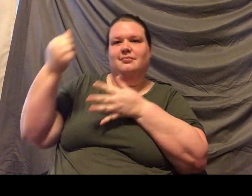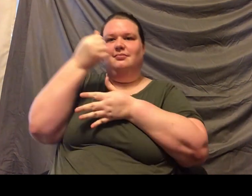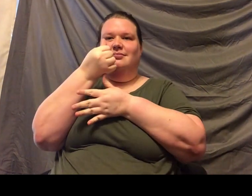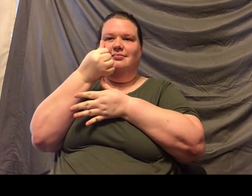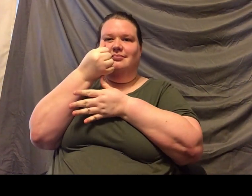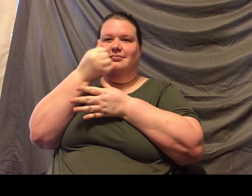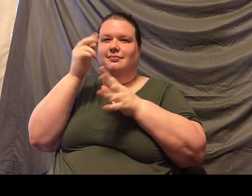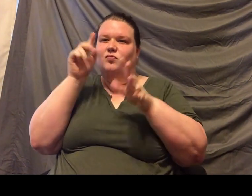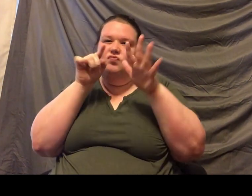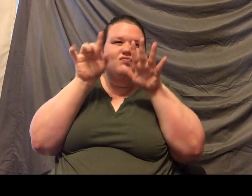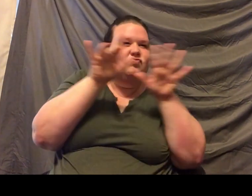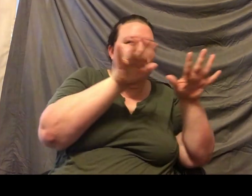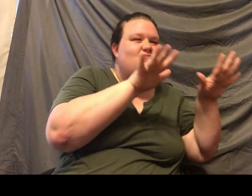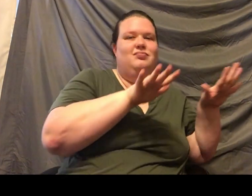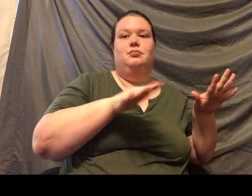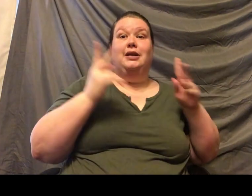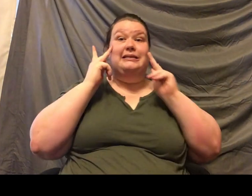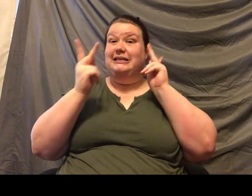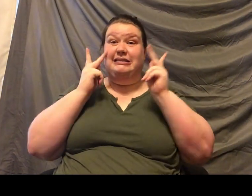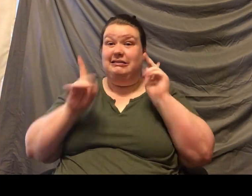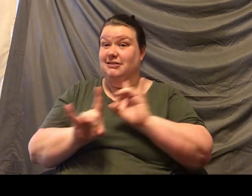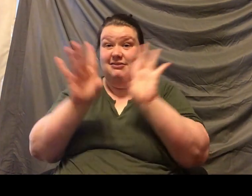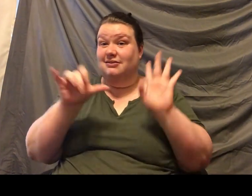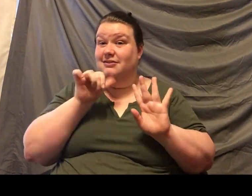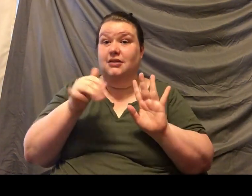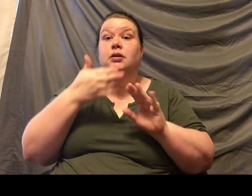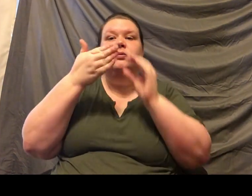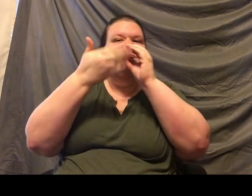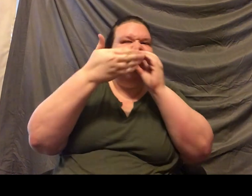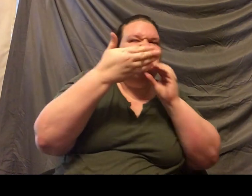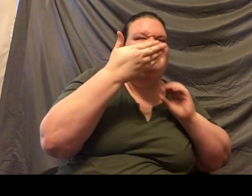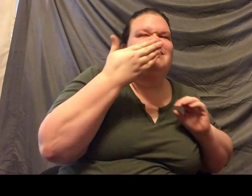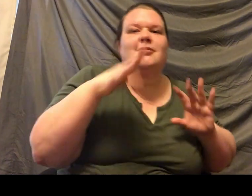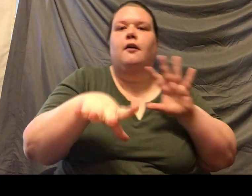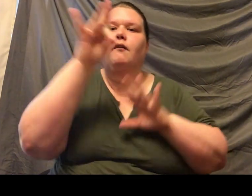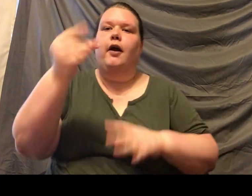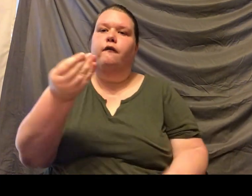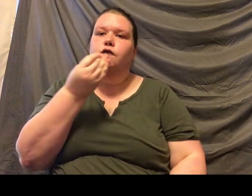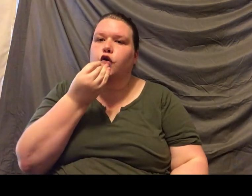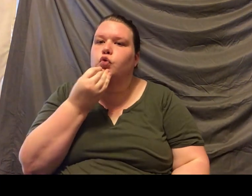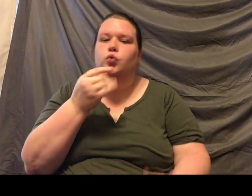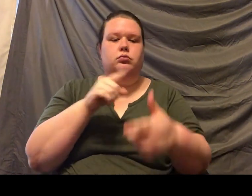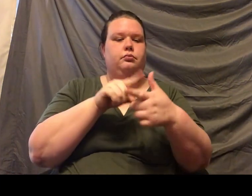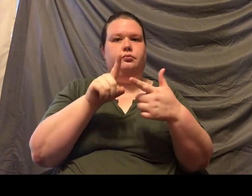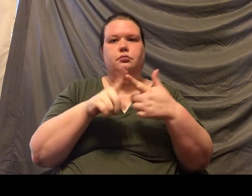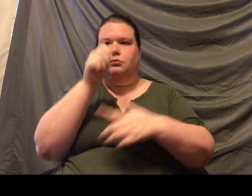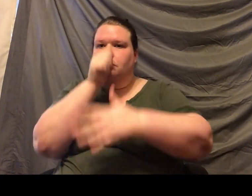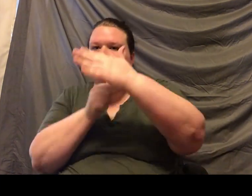smells really, really well, but he doesn't see very well like we said. So he's going to use that nose to be able to find anything and everything. He's going to find fruit.